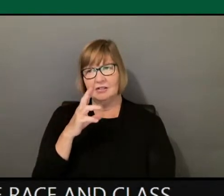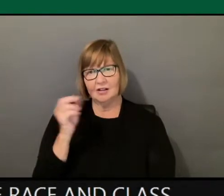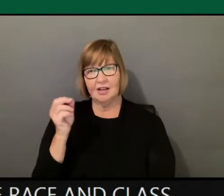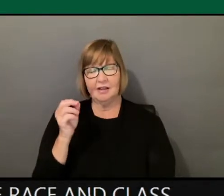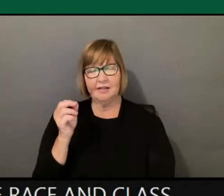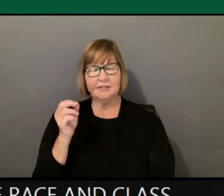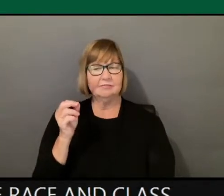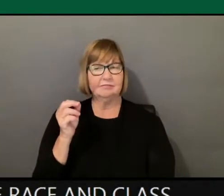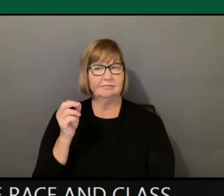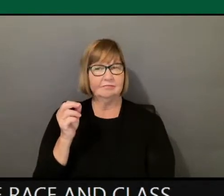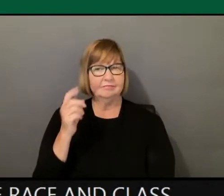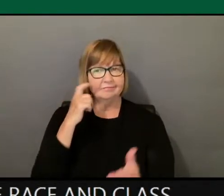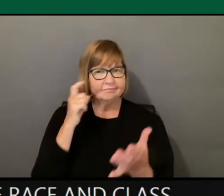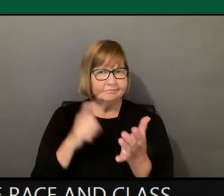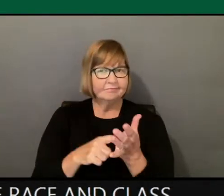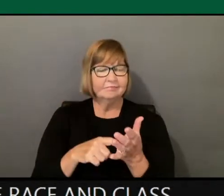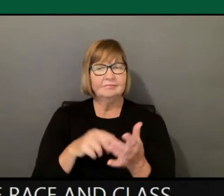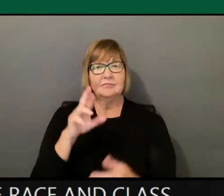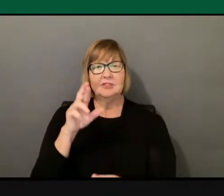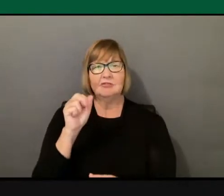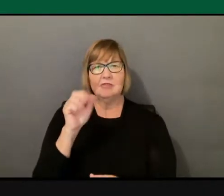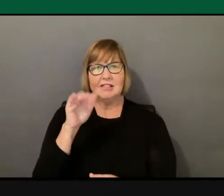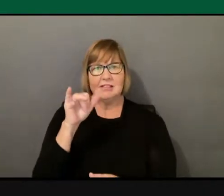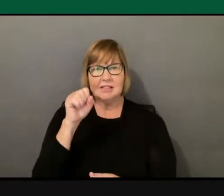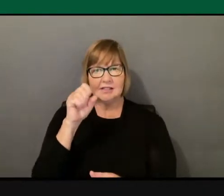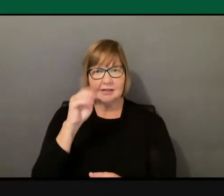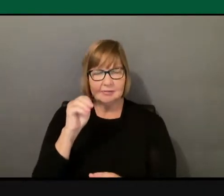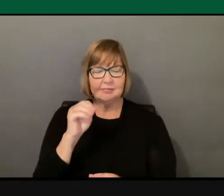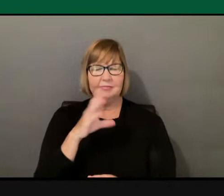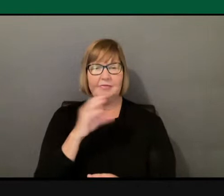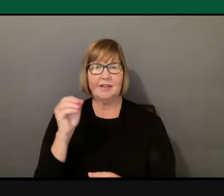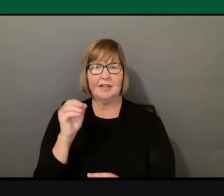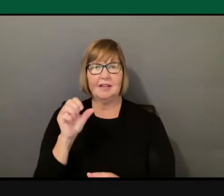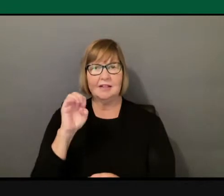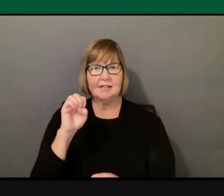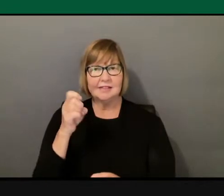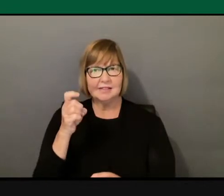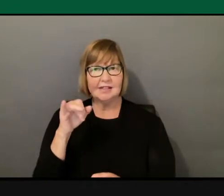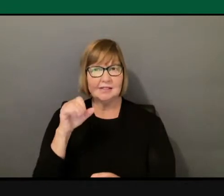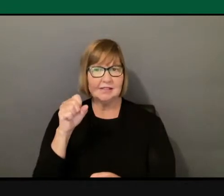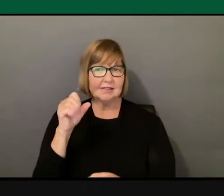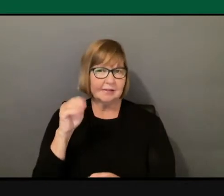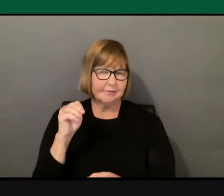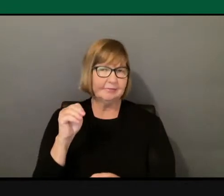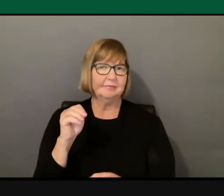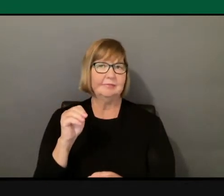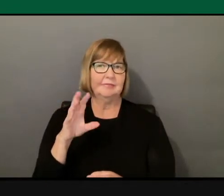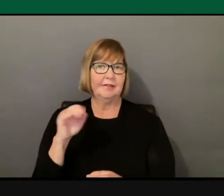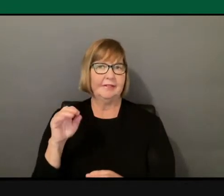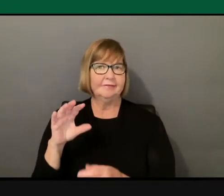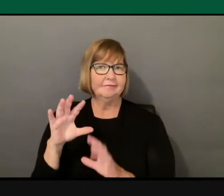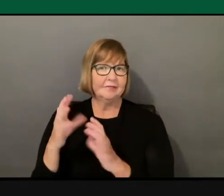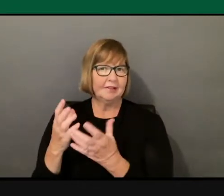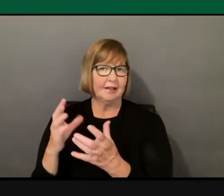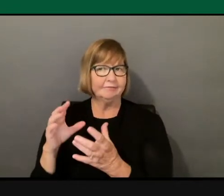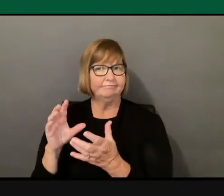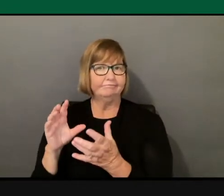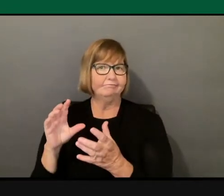sexism, and classism that have existed, you know, throughout different